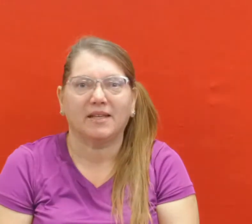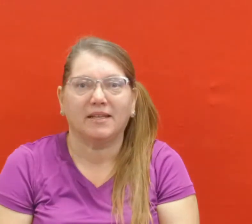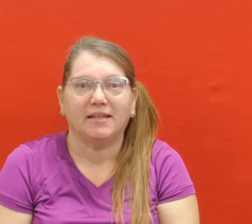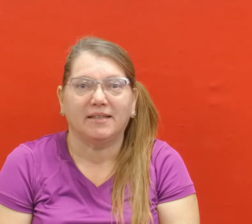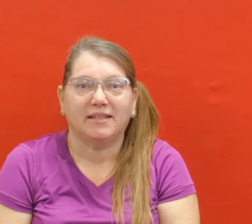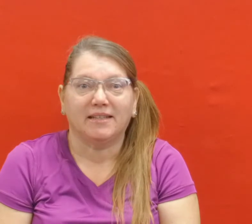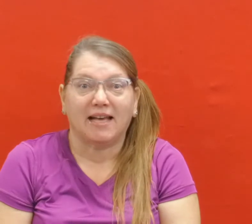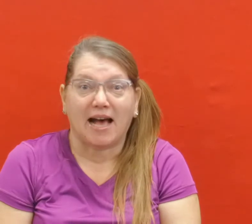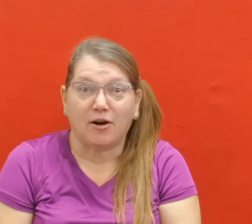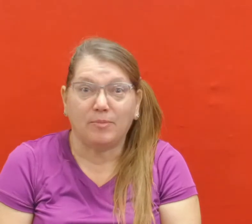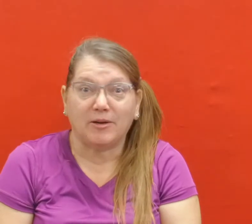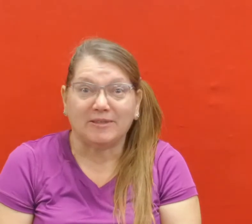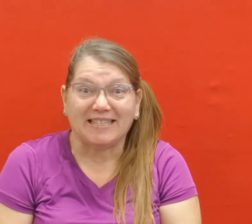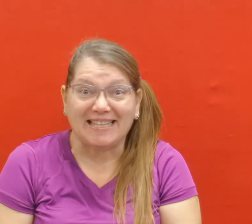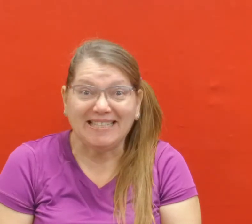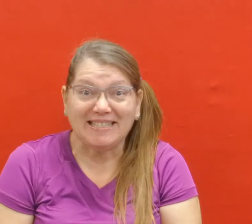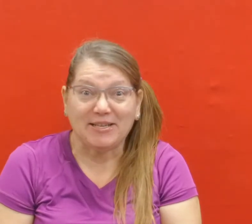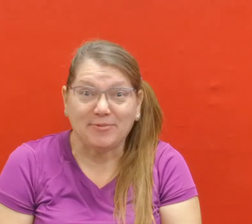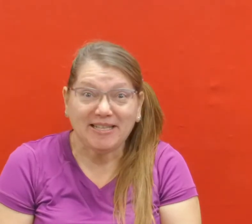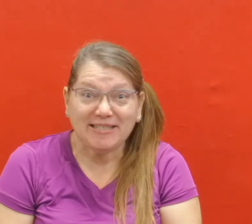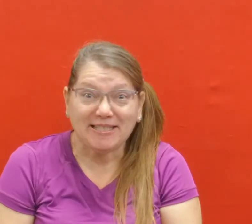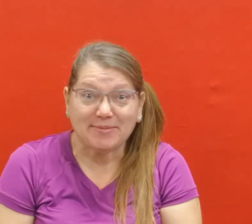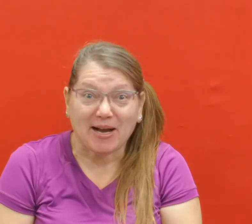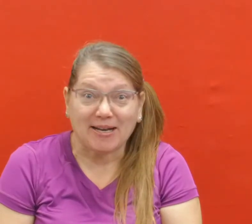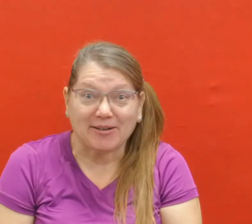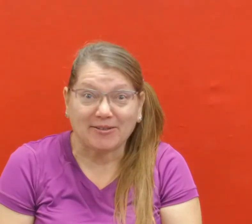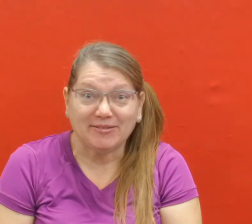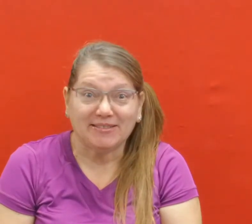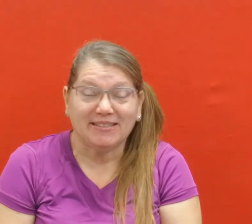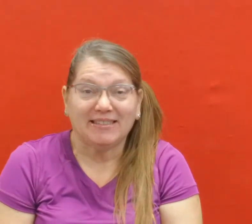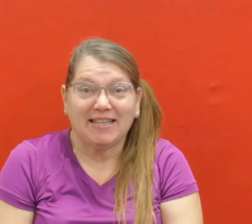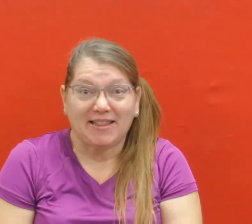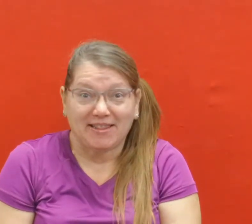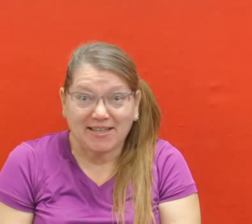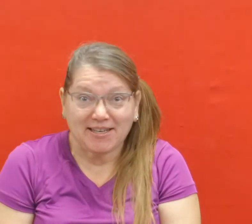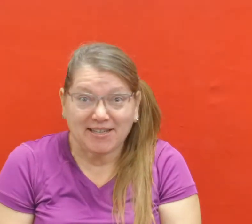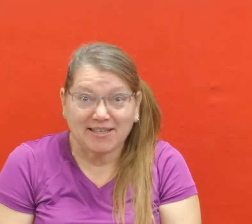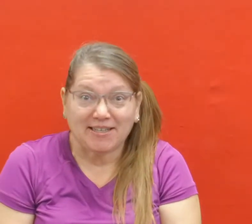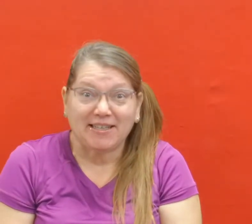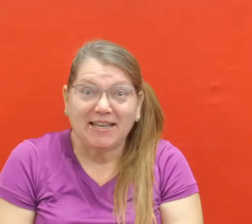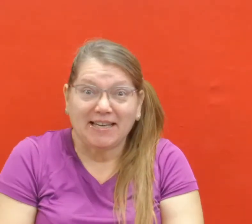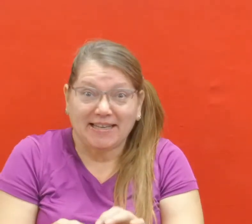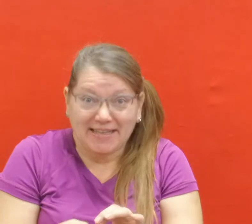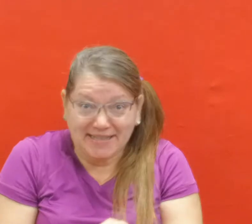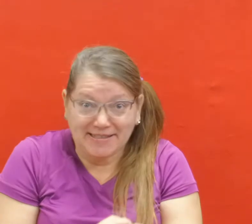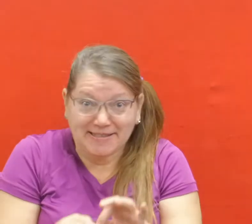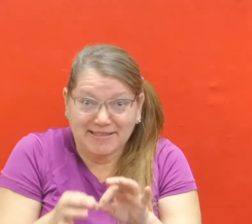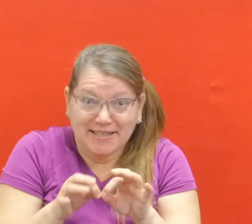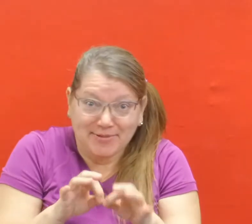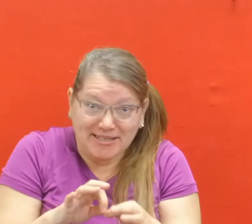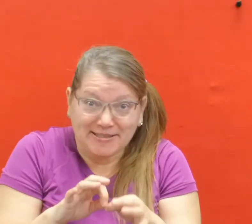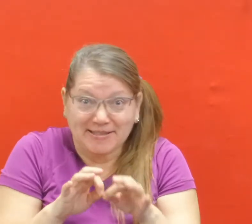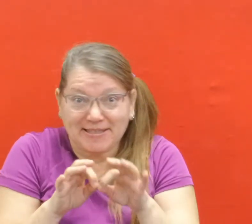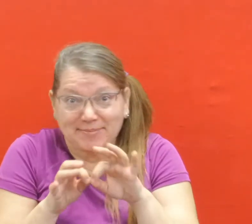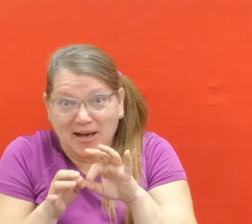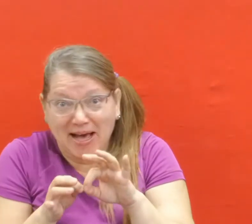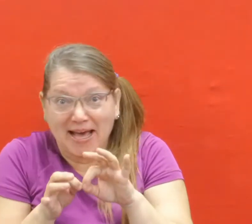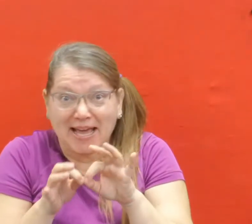How about the itsy weensy spider? The itsy weensy spider